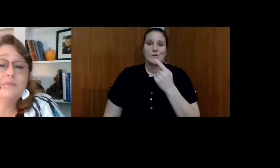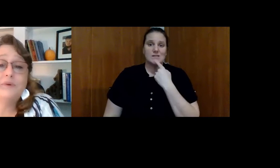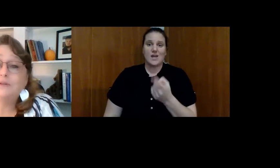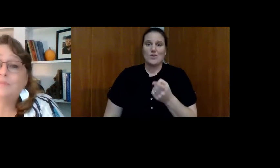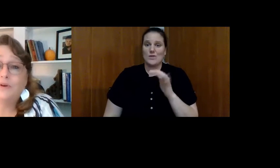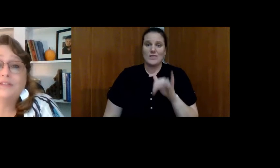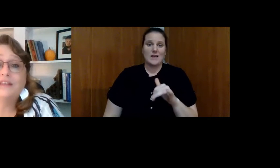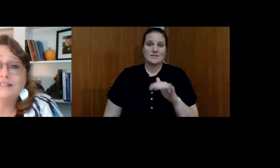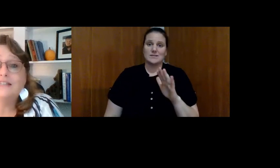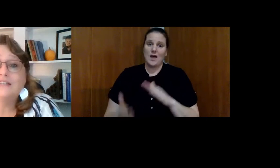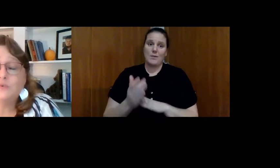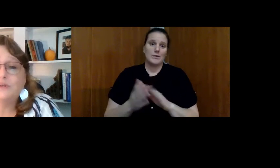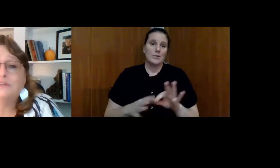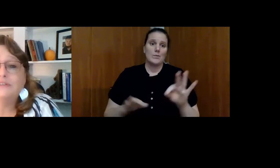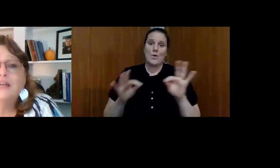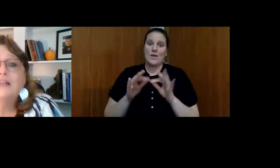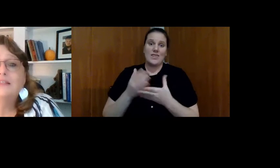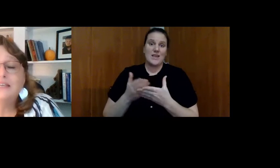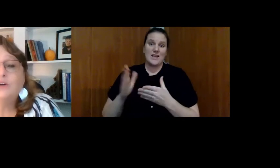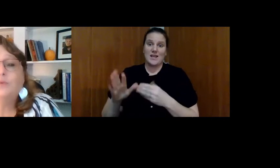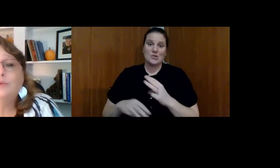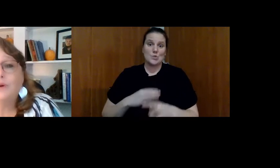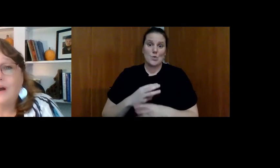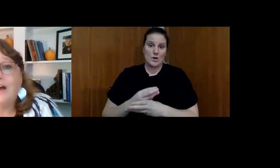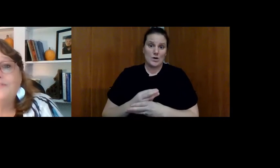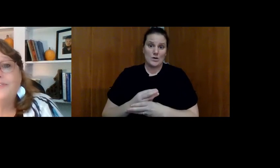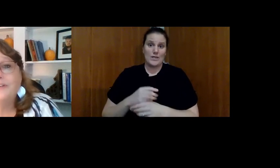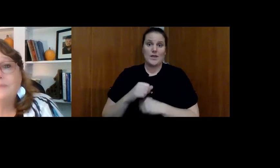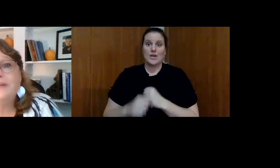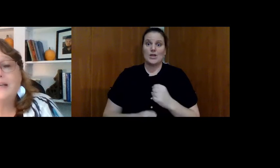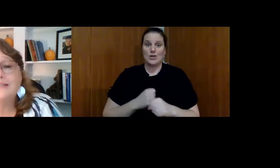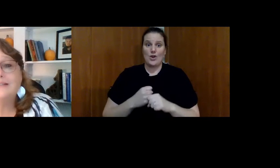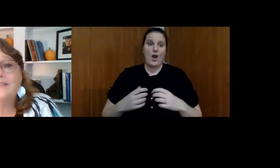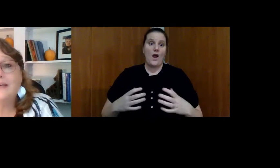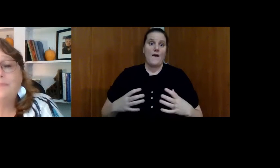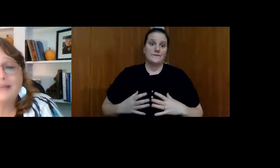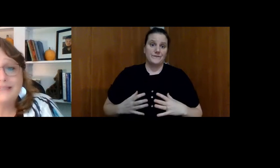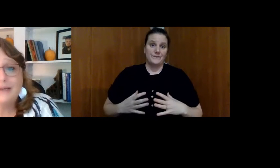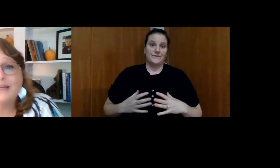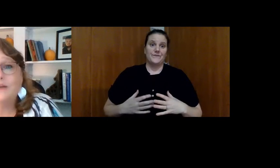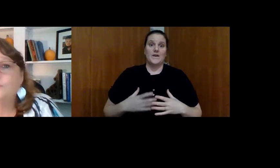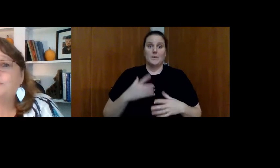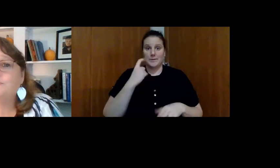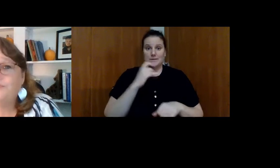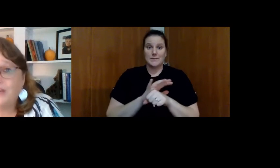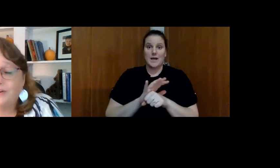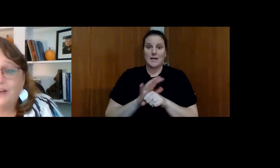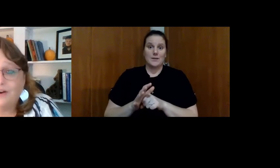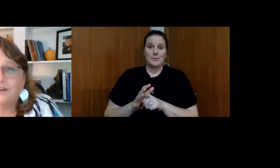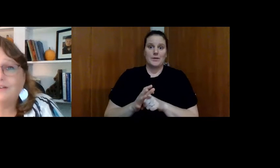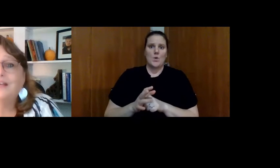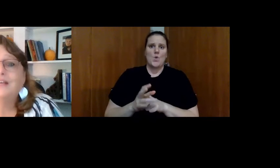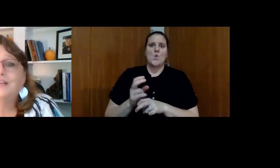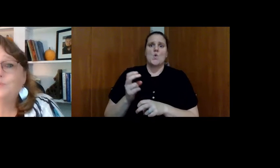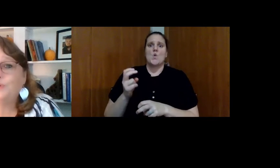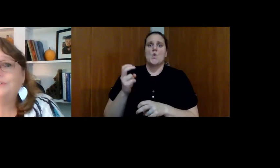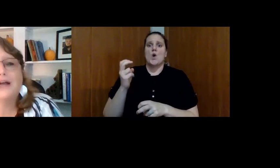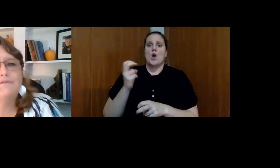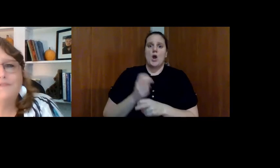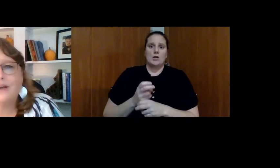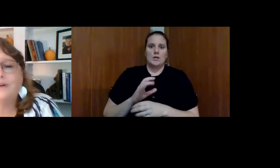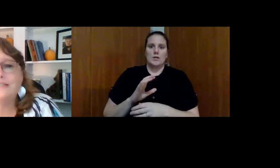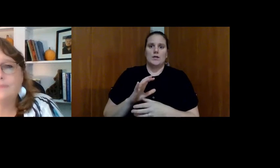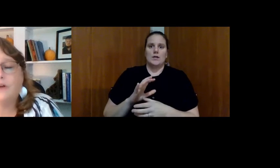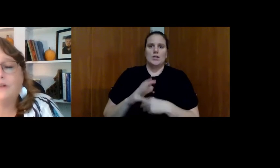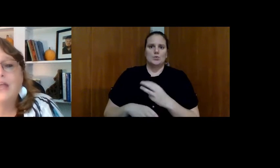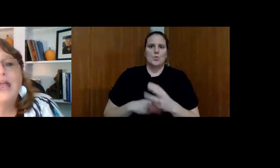it's one of the most important things in his world. The year we were off because of the pandemic was very hard. His world